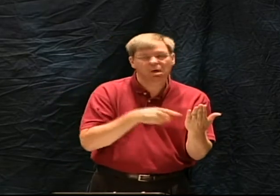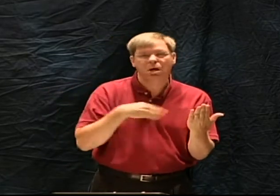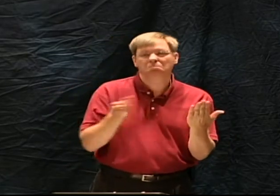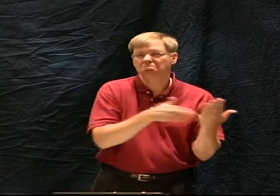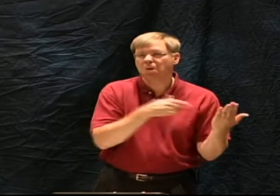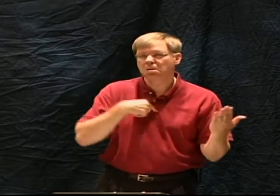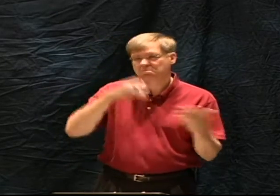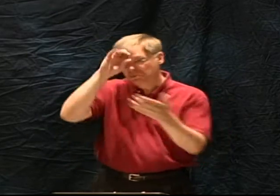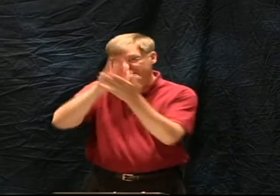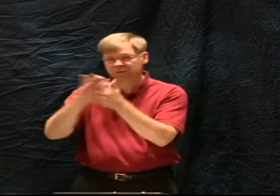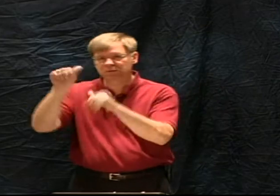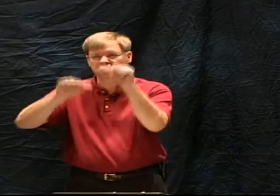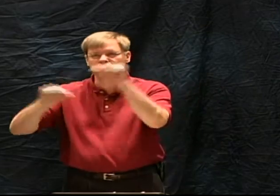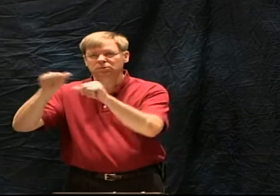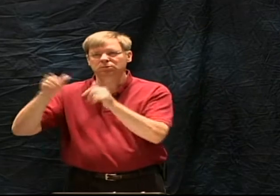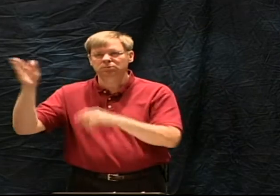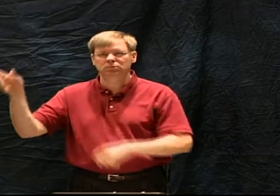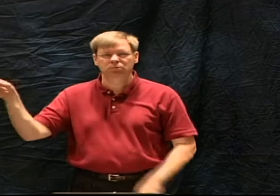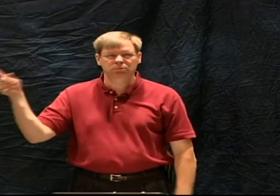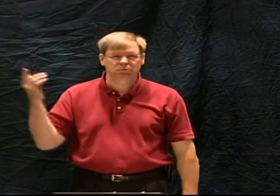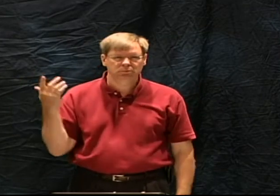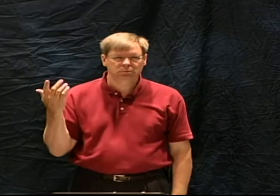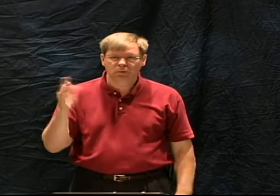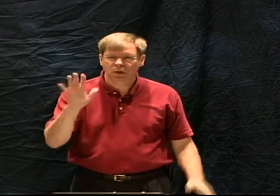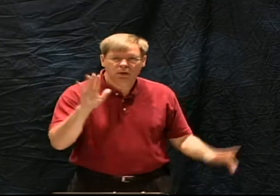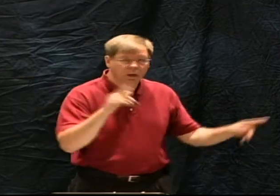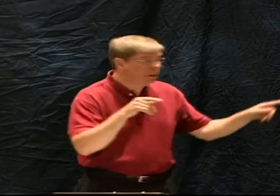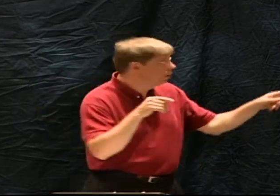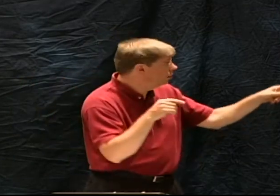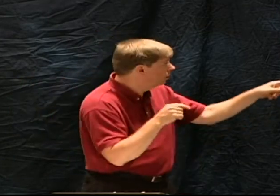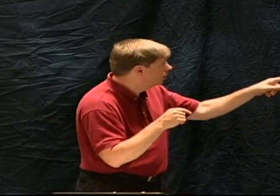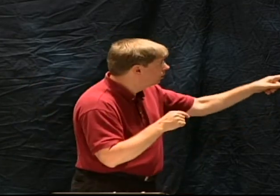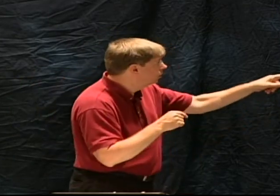believe the word of God except in areas of science.